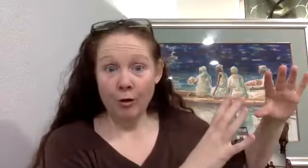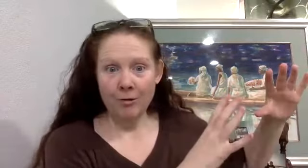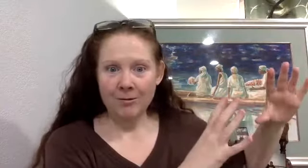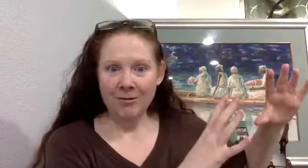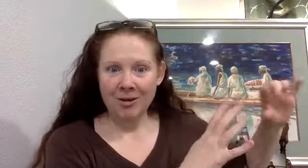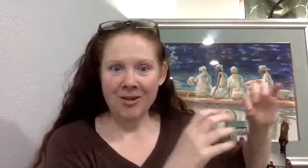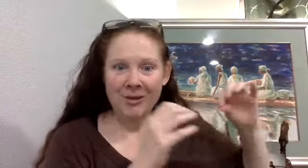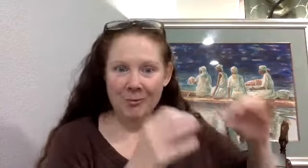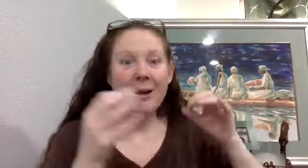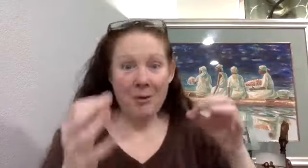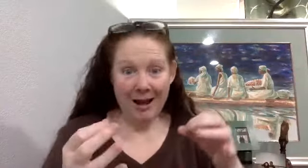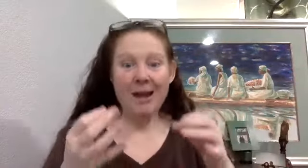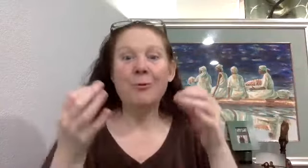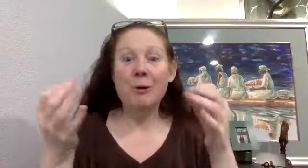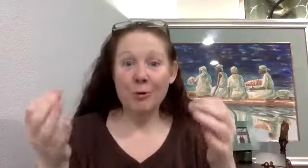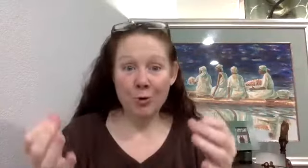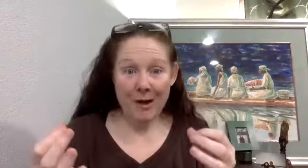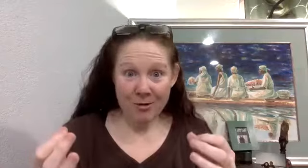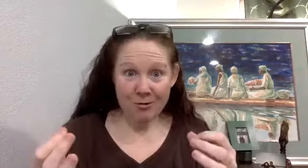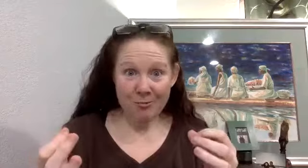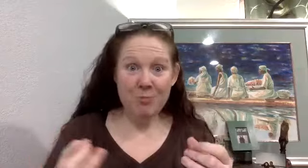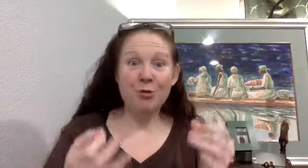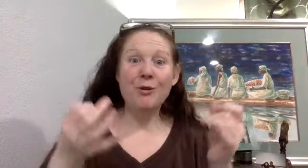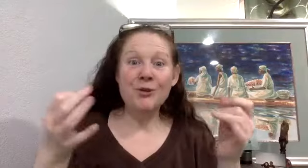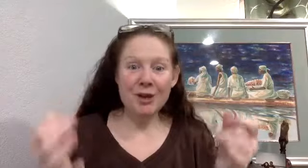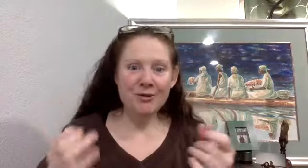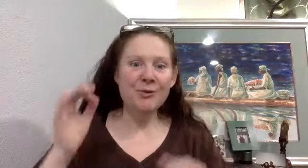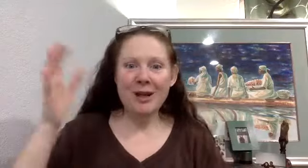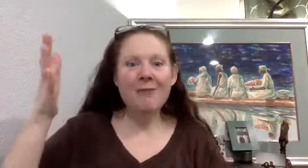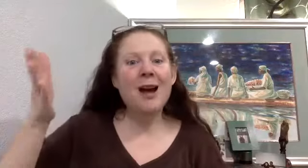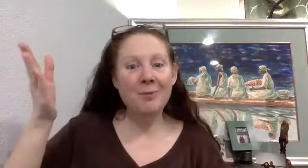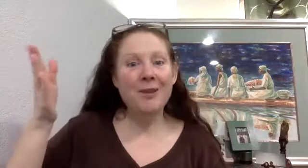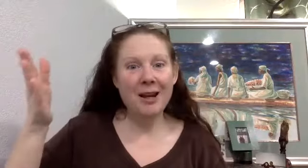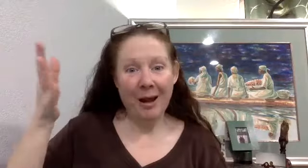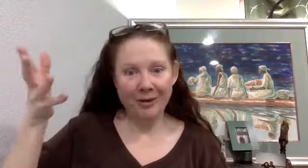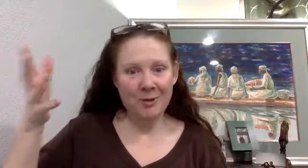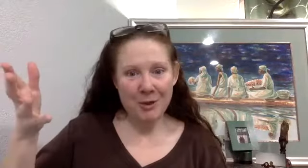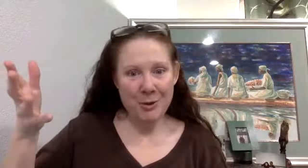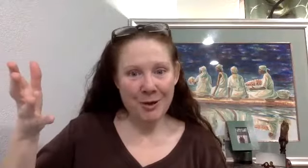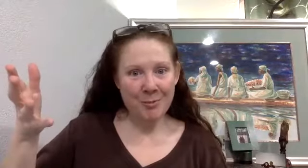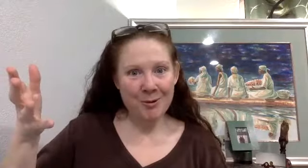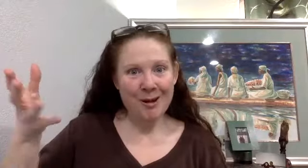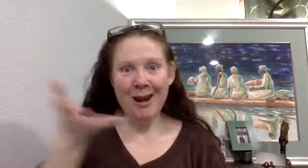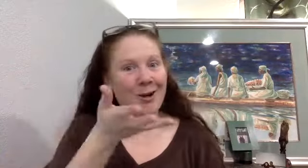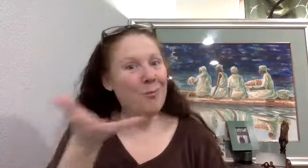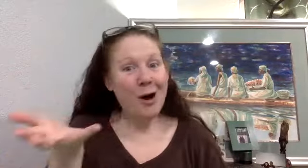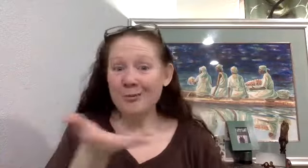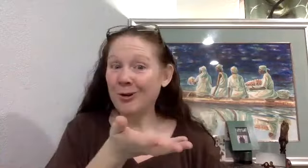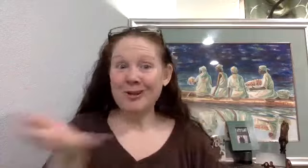that, that again, when we were more natural people, those signals, we'd have time to think about them, deal with them. In our modern world, it's